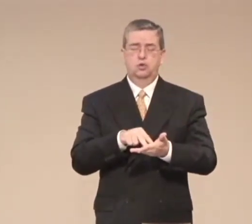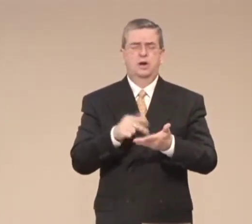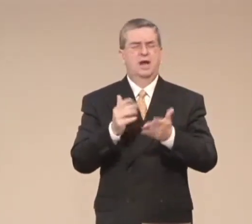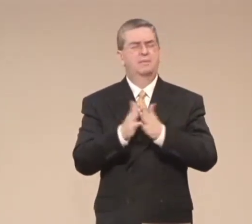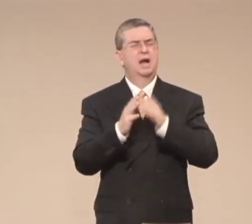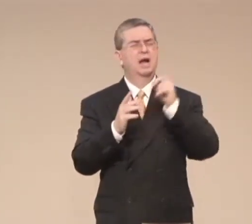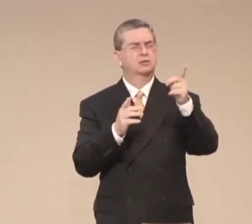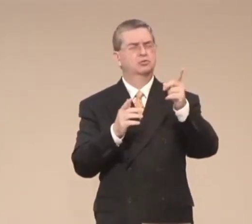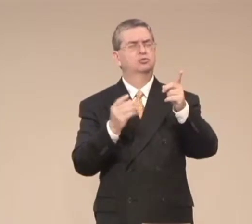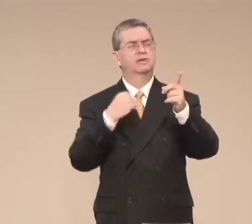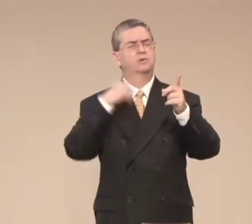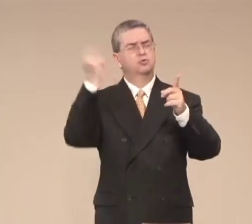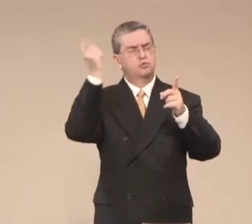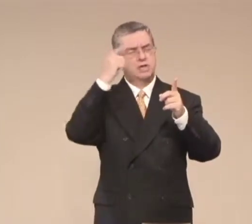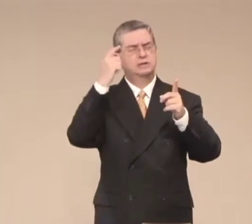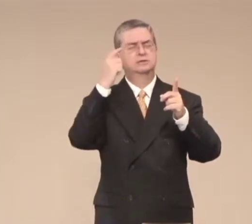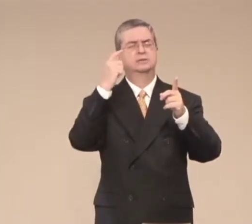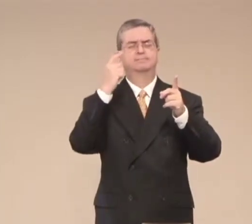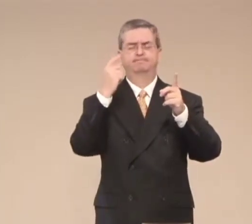And how they need to accept examples.